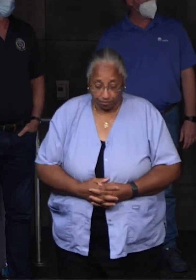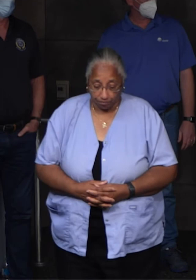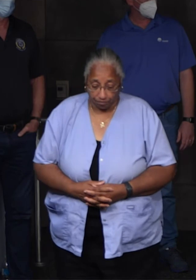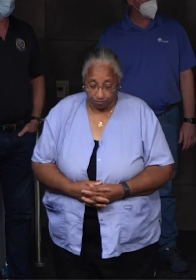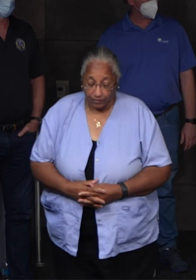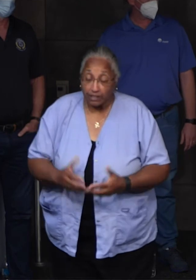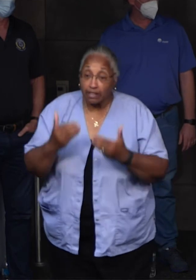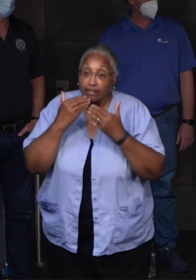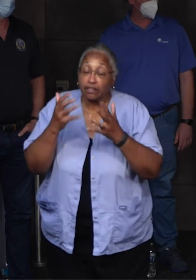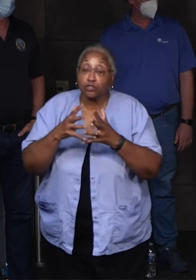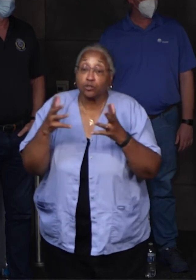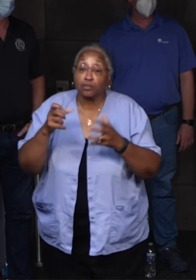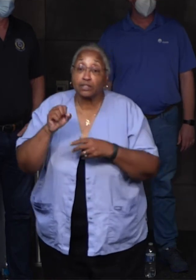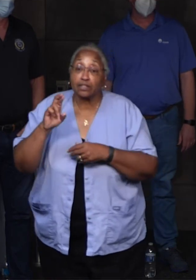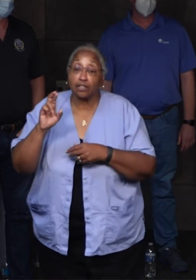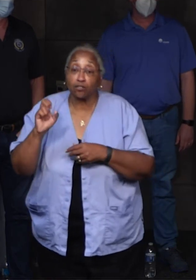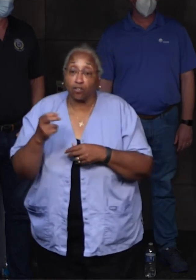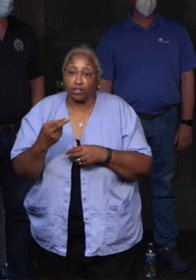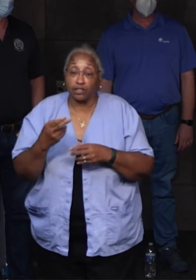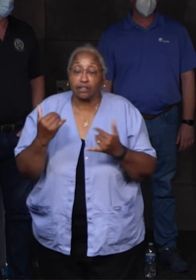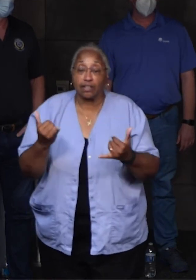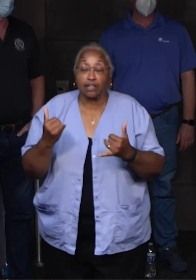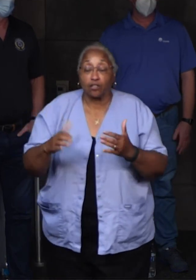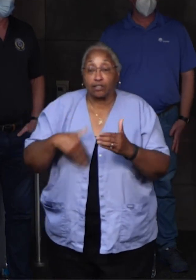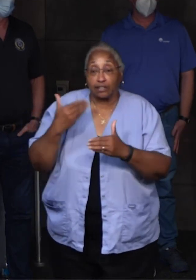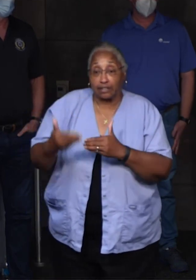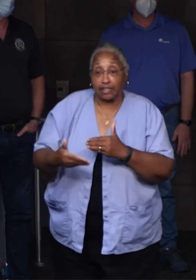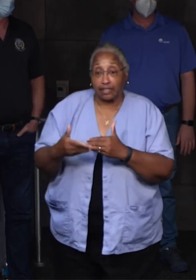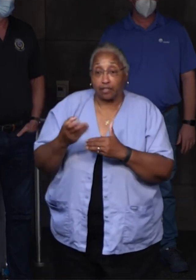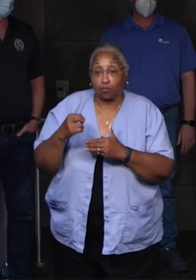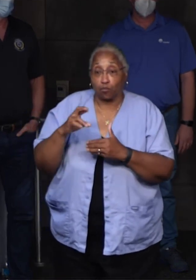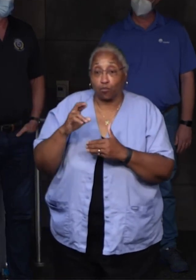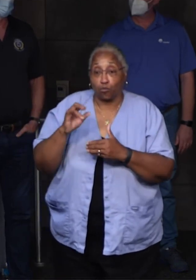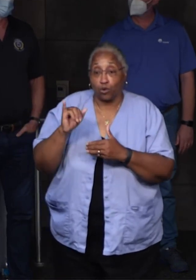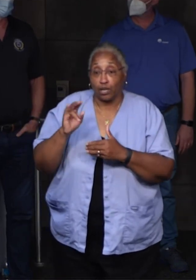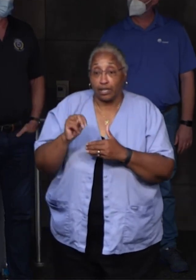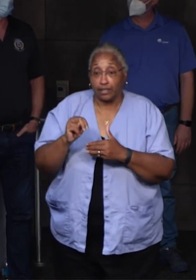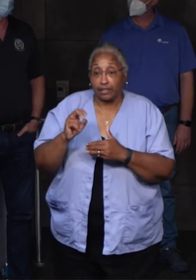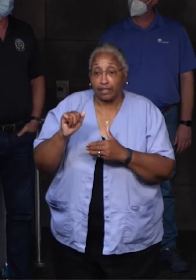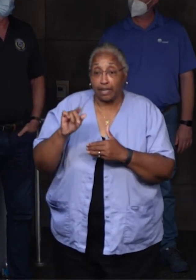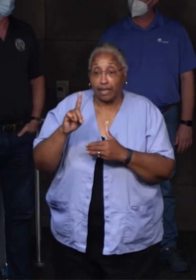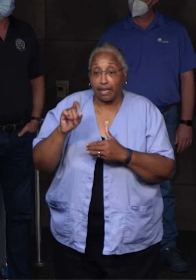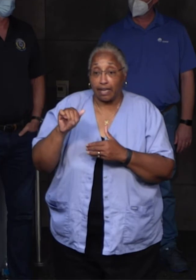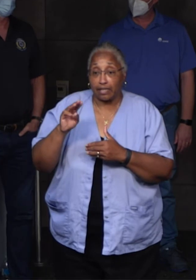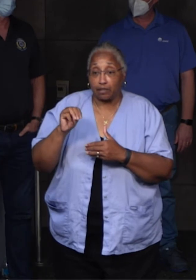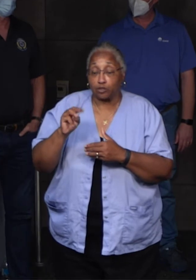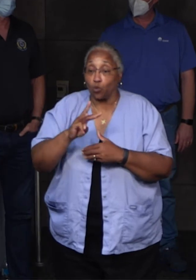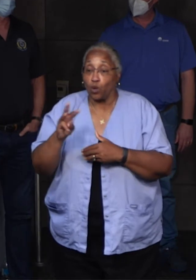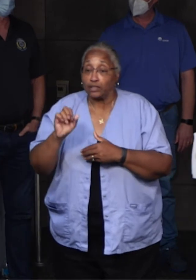Thank you so much, Sarah. Next speaker is Mr. Bryan Adams, our Director of West Bank Fire Services.